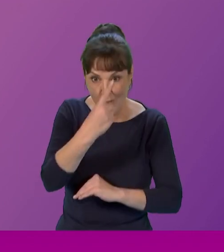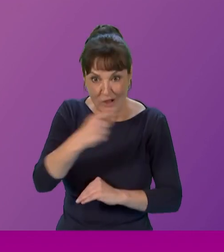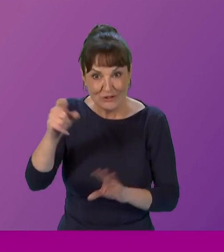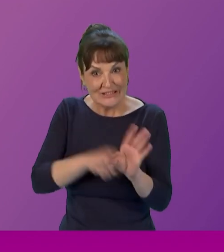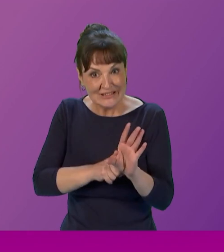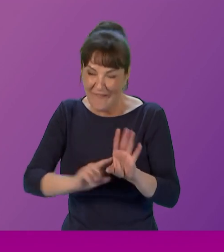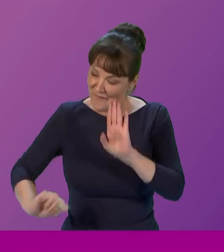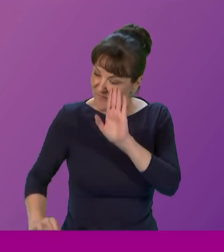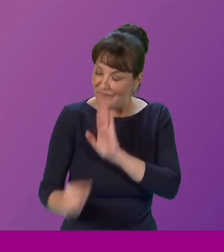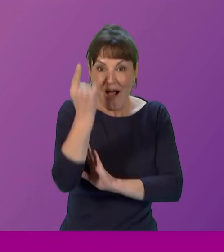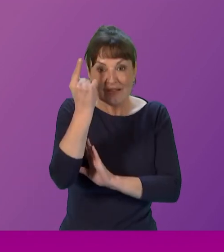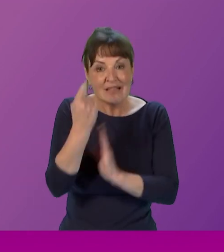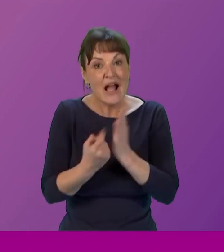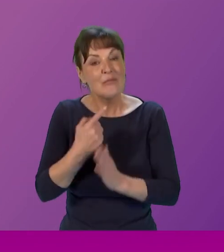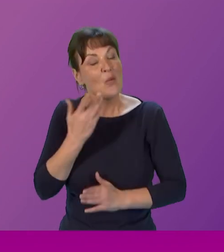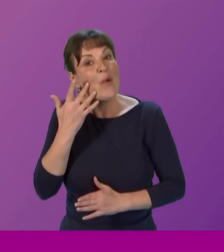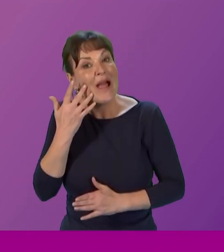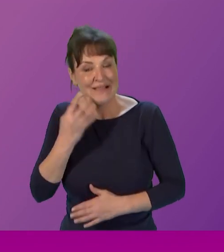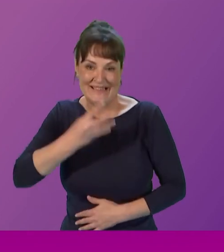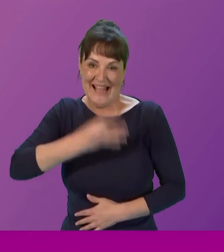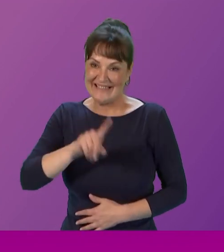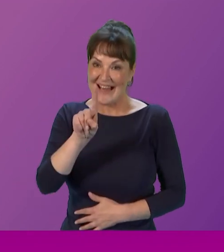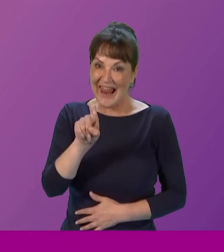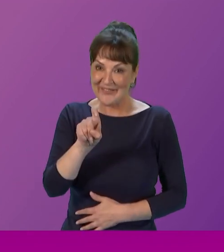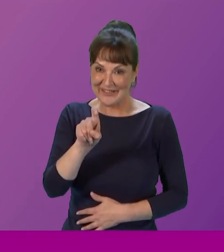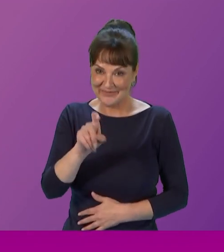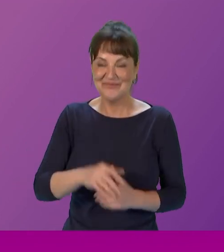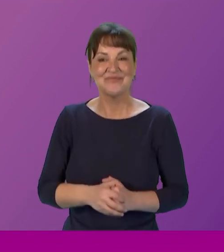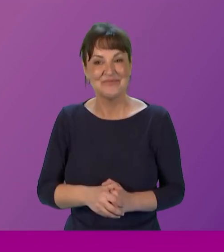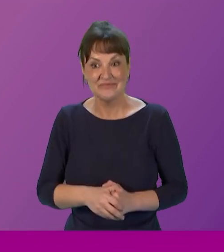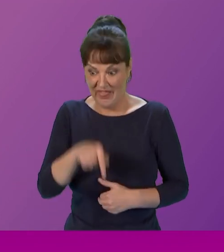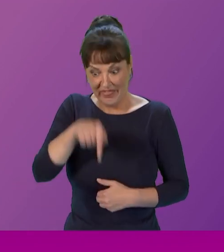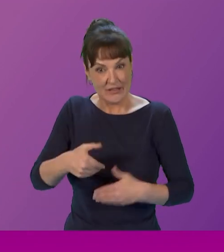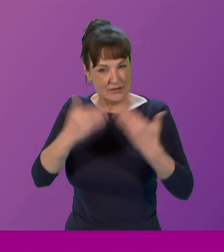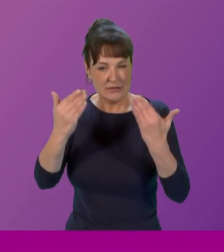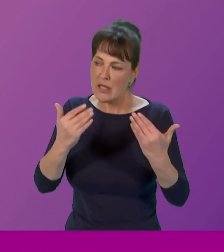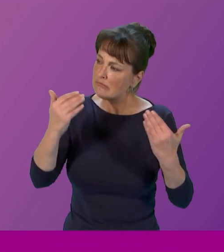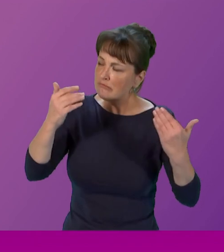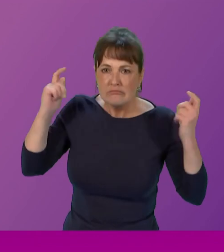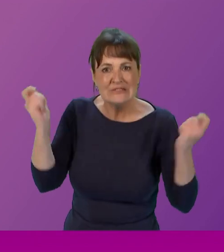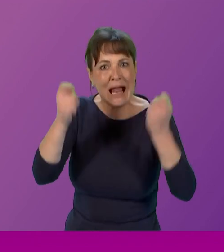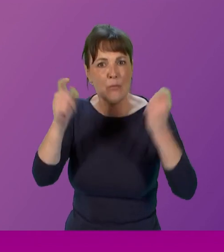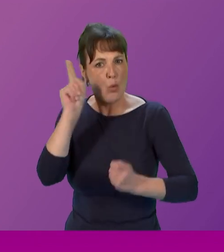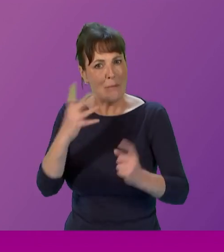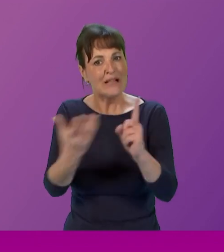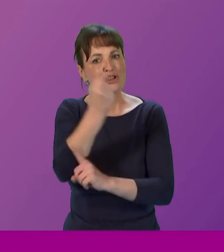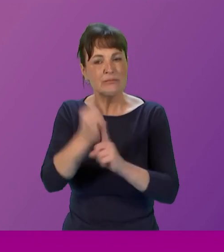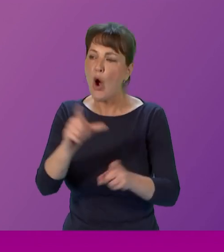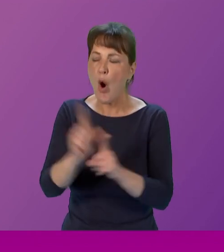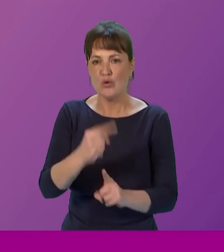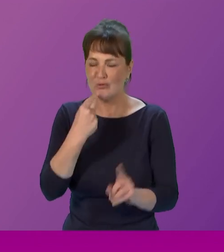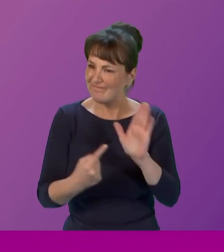gathering taking place in 1911 the day celebrates women's achievements and also marks a call to action for gender equality